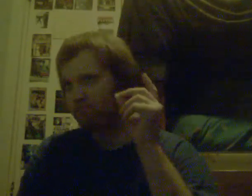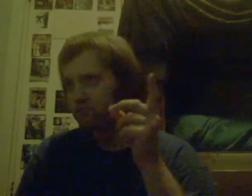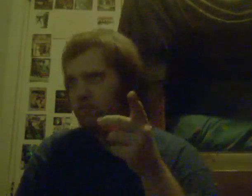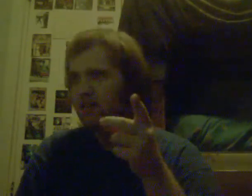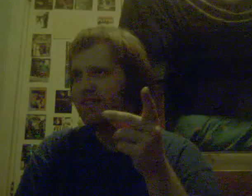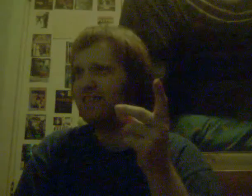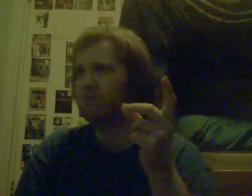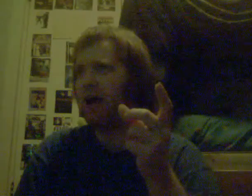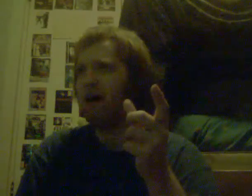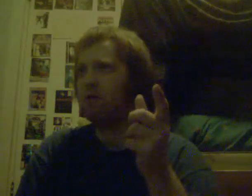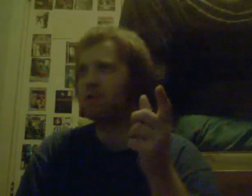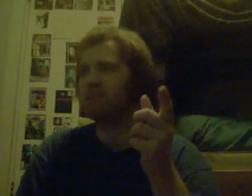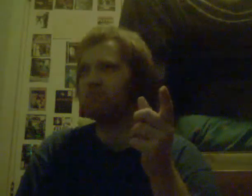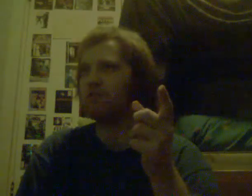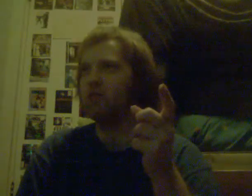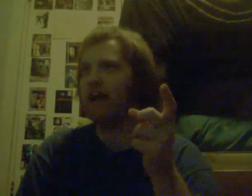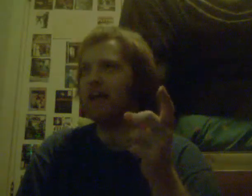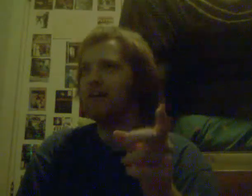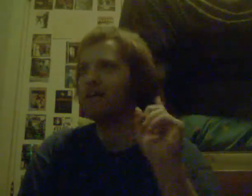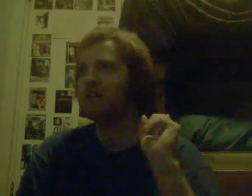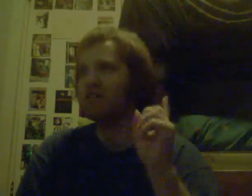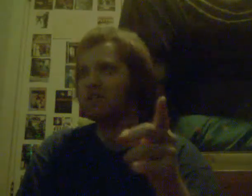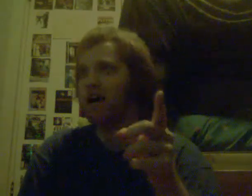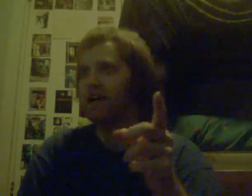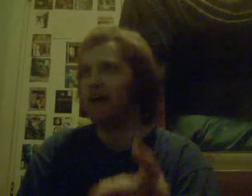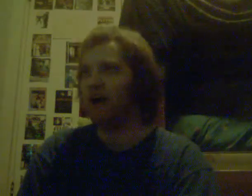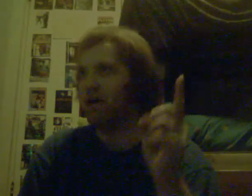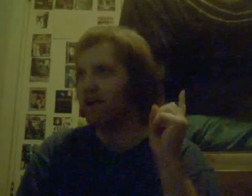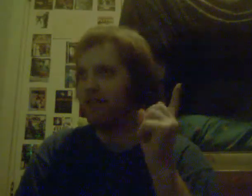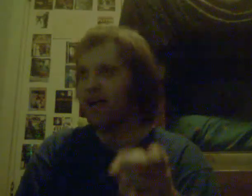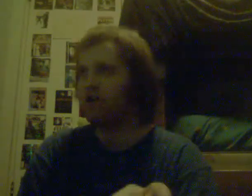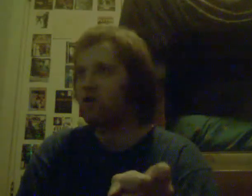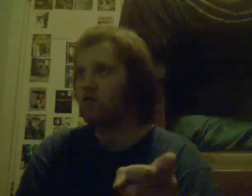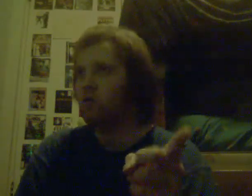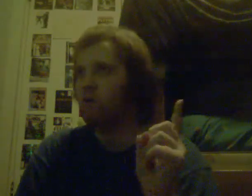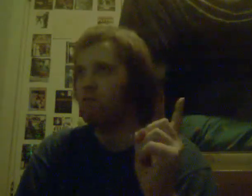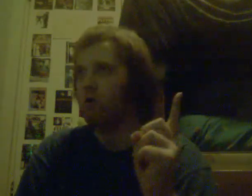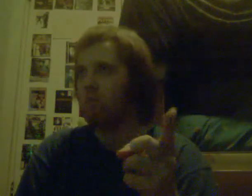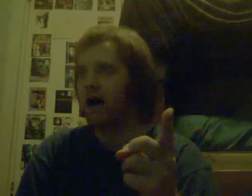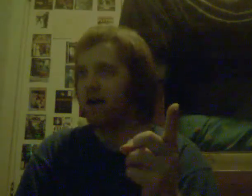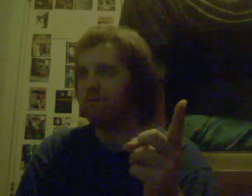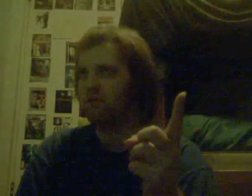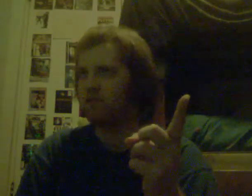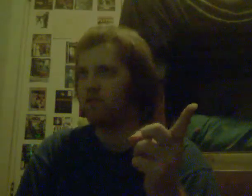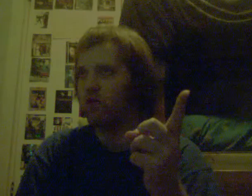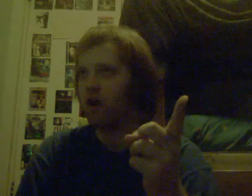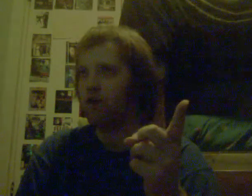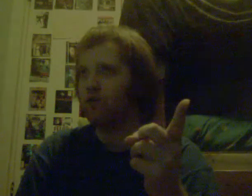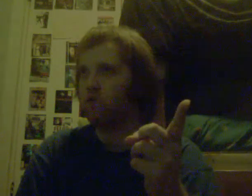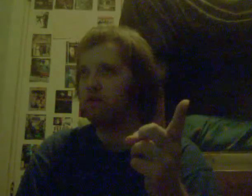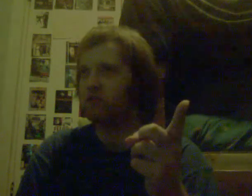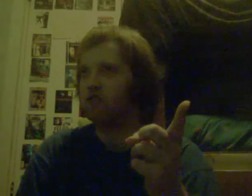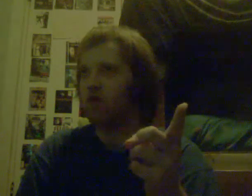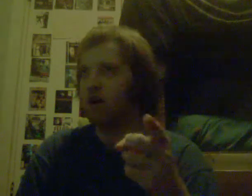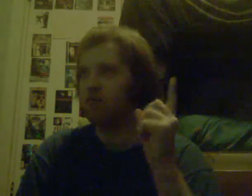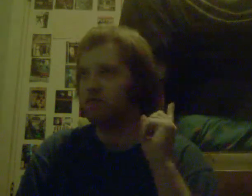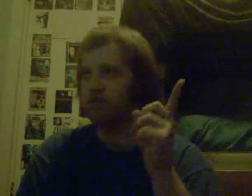this is matt 11708 signing out and thank you for my for the 101 describers